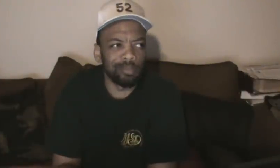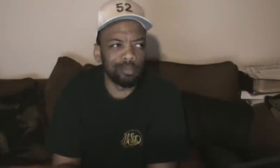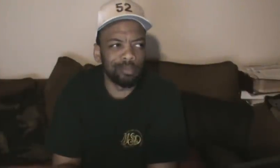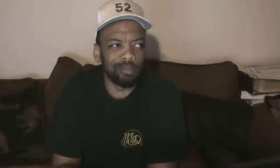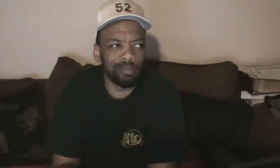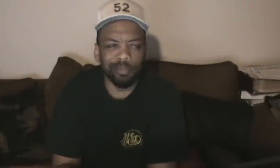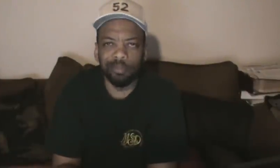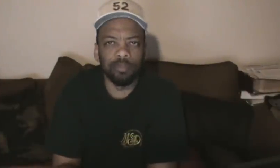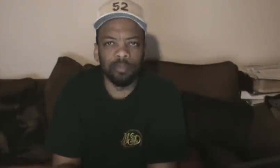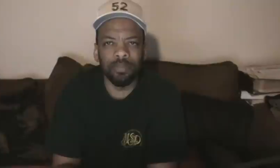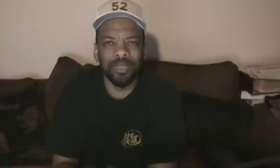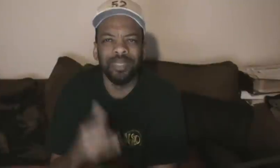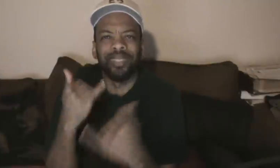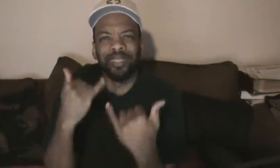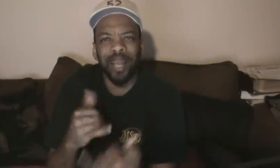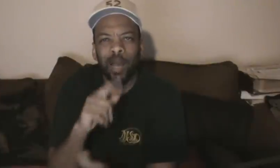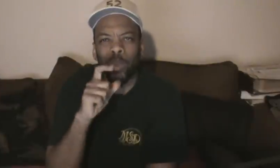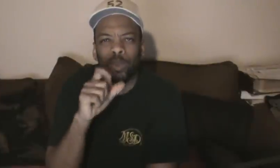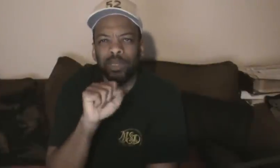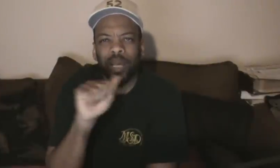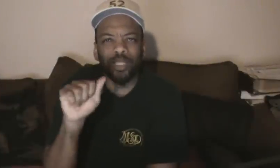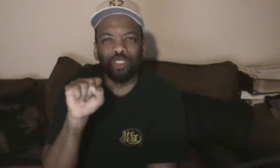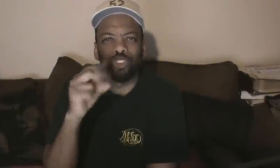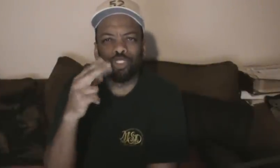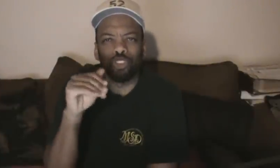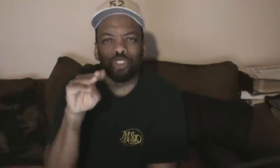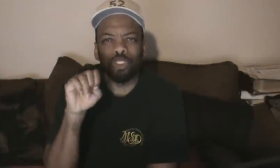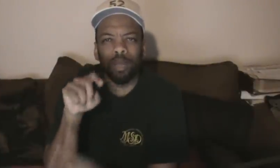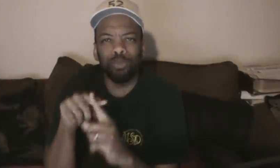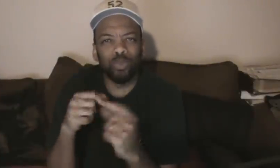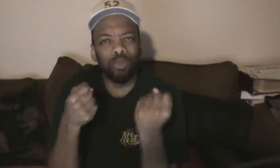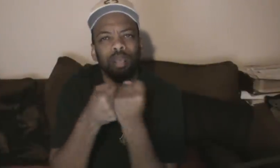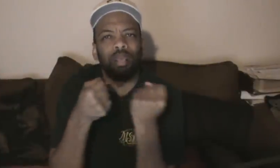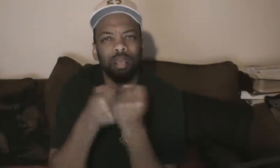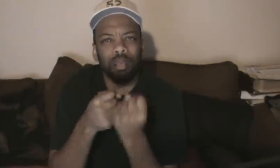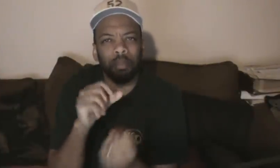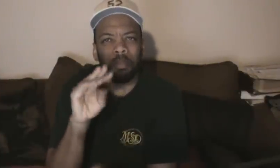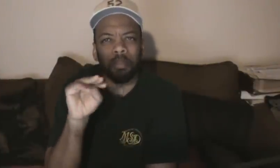spicy jumbo popcorn chicken, starting at just $199. This is how you sonic.